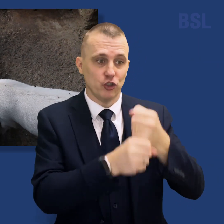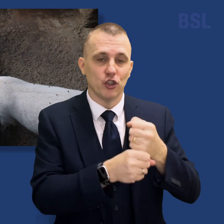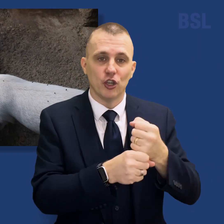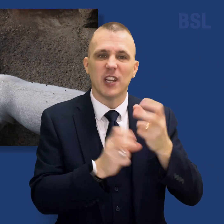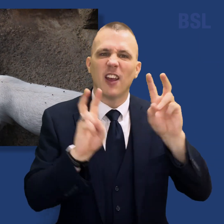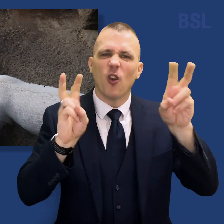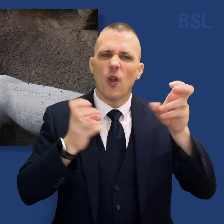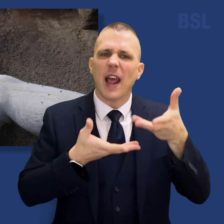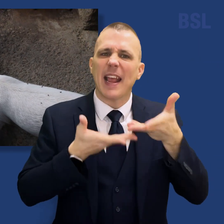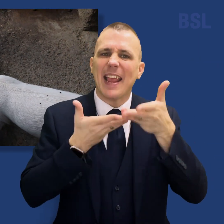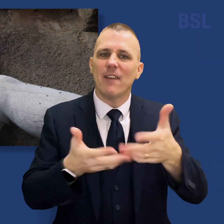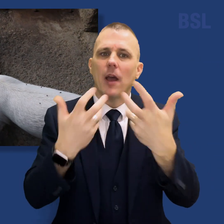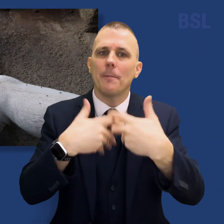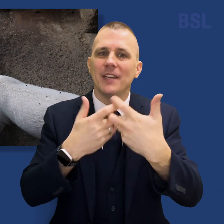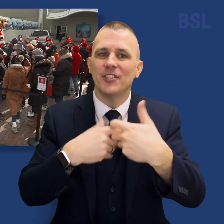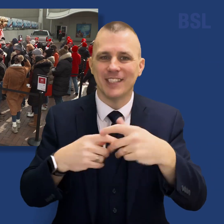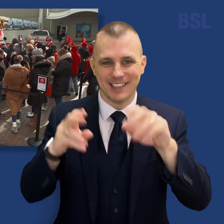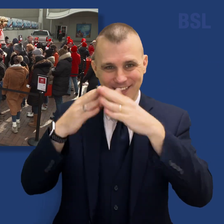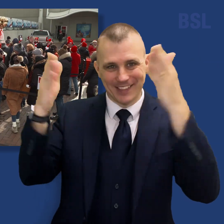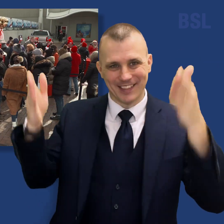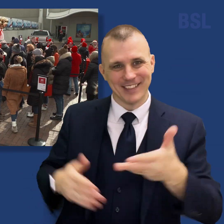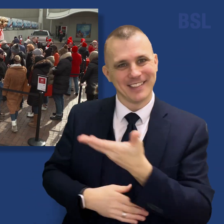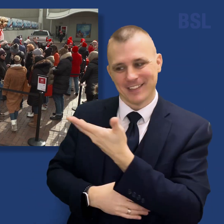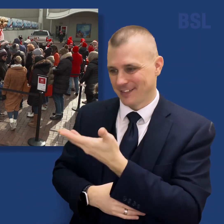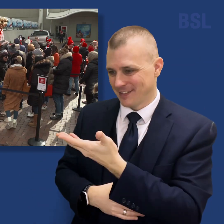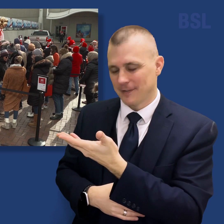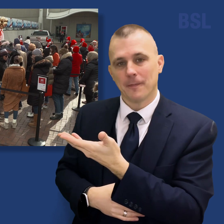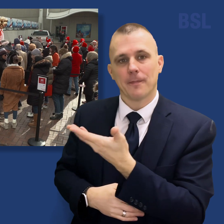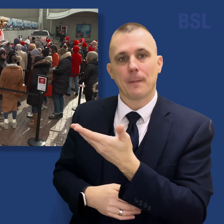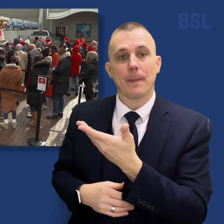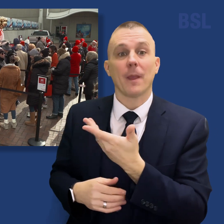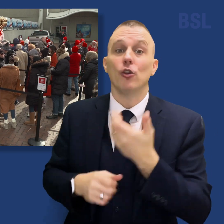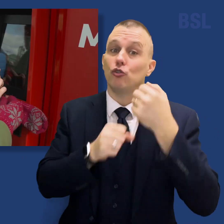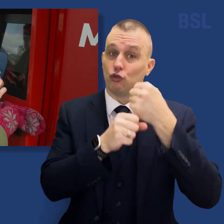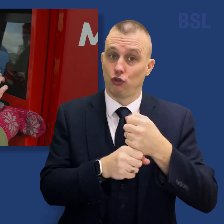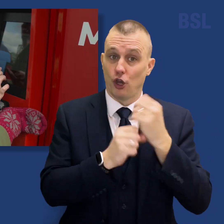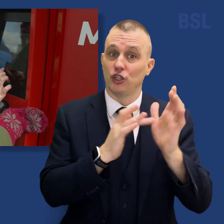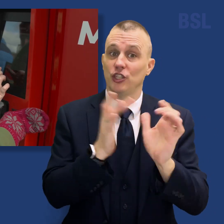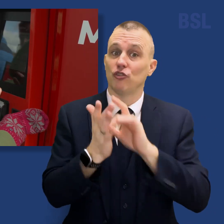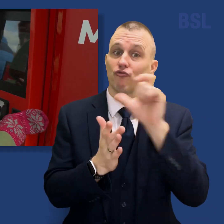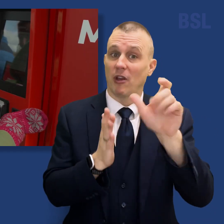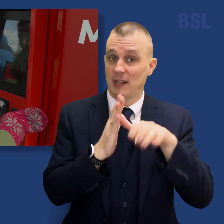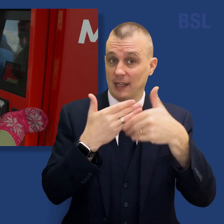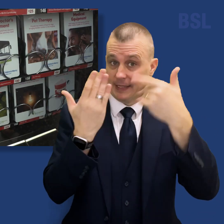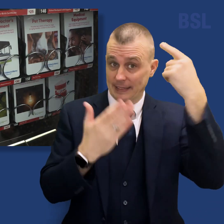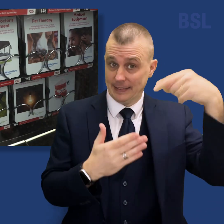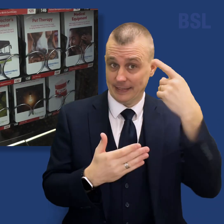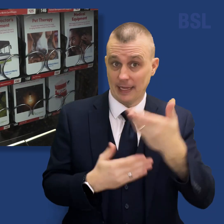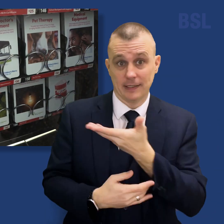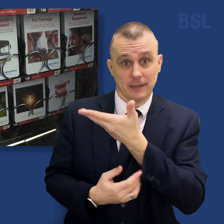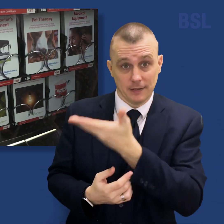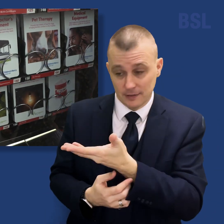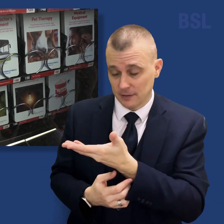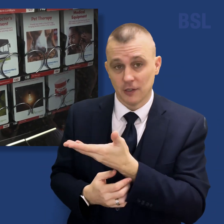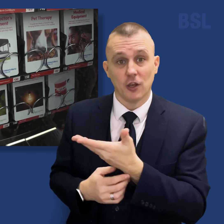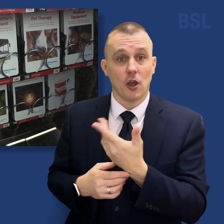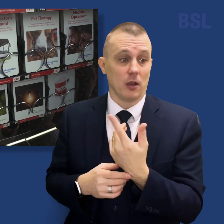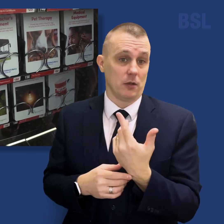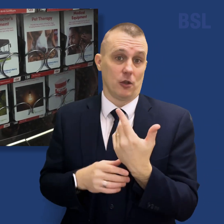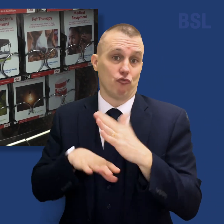church's giving machines. The giving machines are sponsored by the Church of Jesus Christ of Latter-day Saints. During